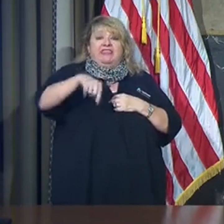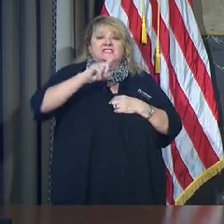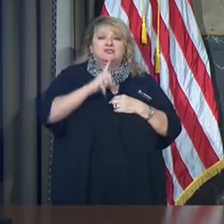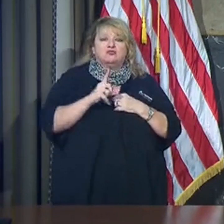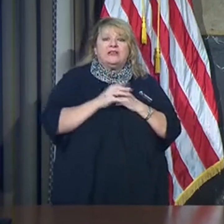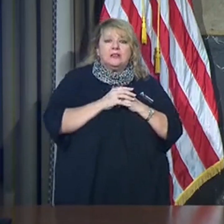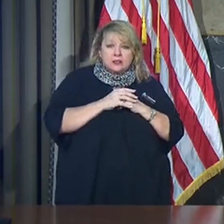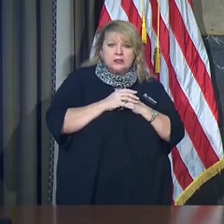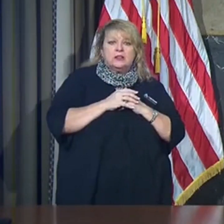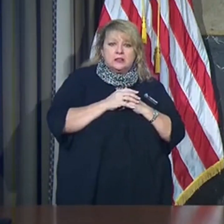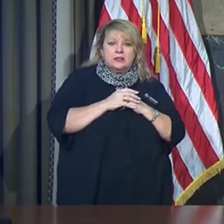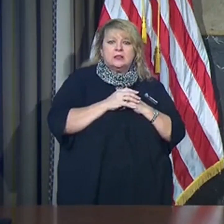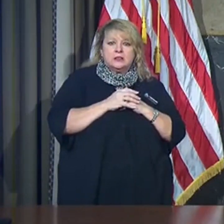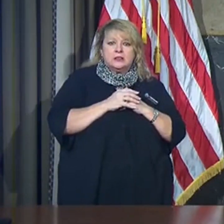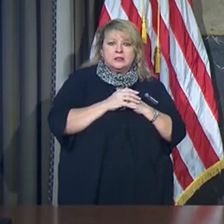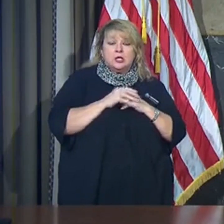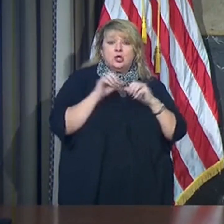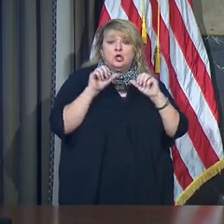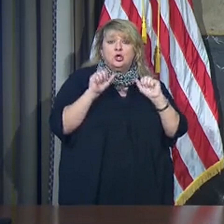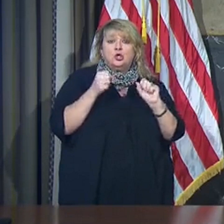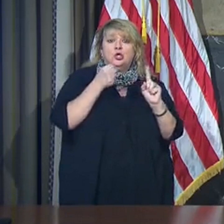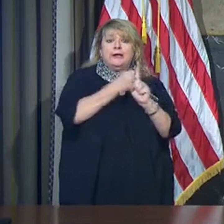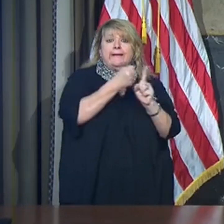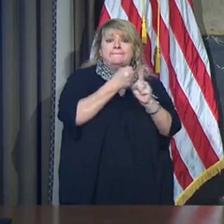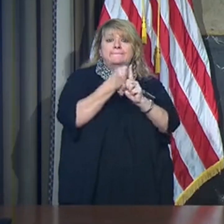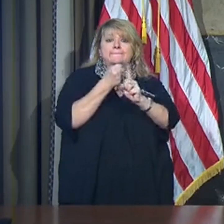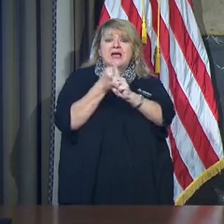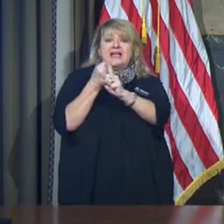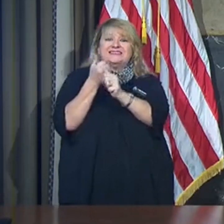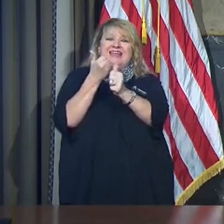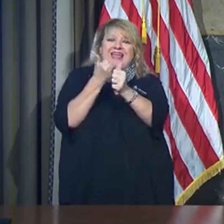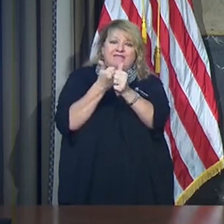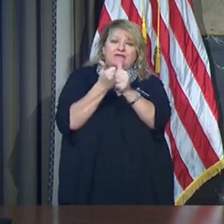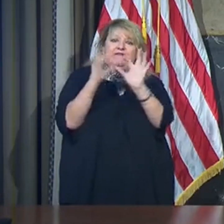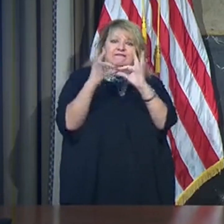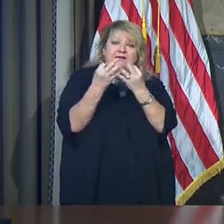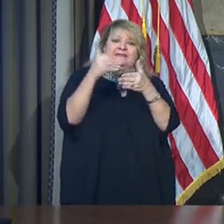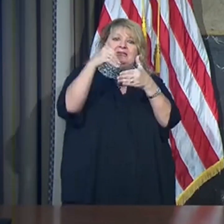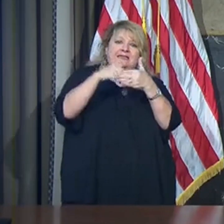It will and has the potential to impact every single family in Louisiana.